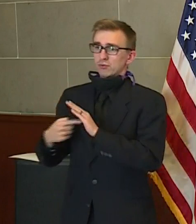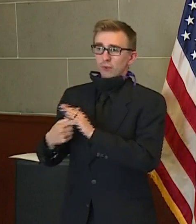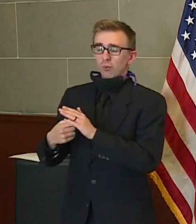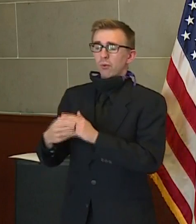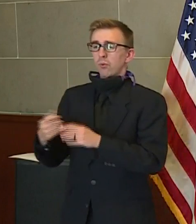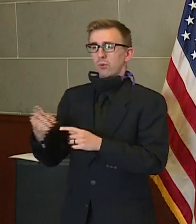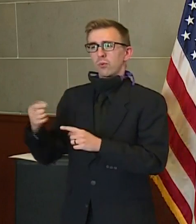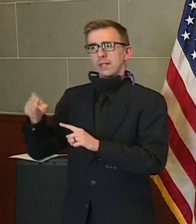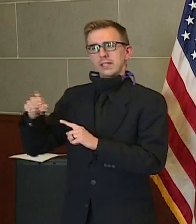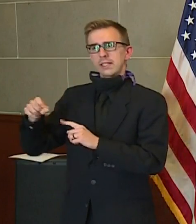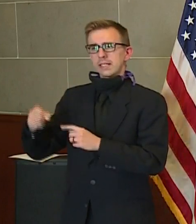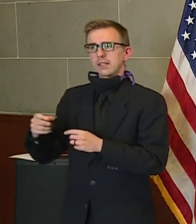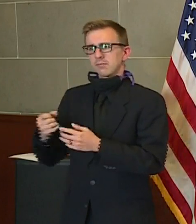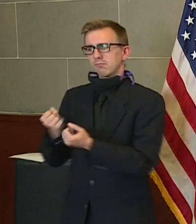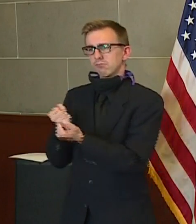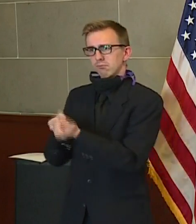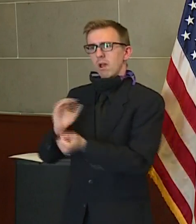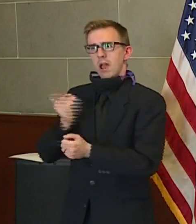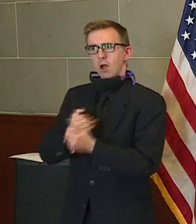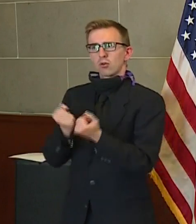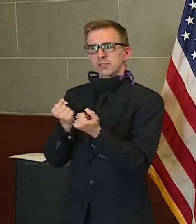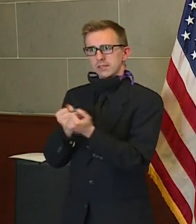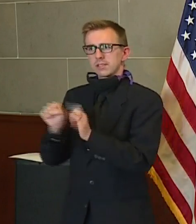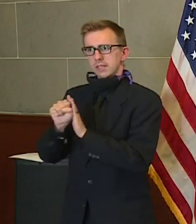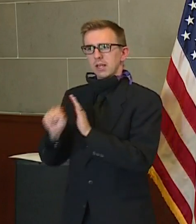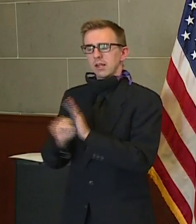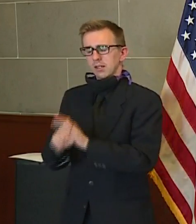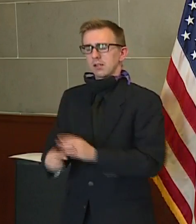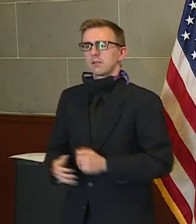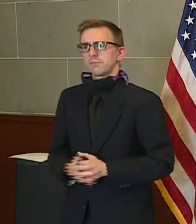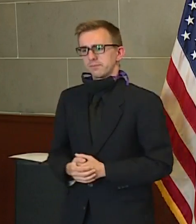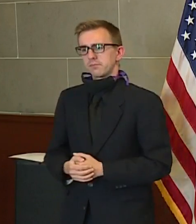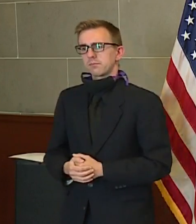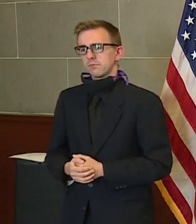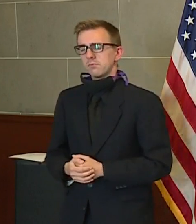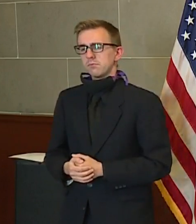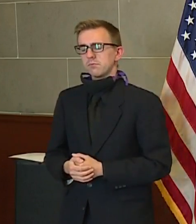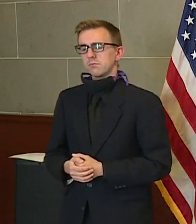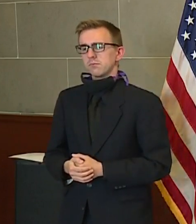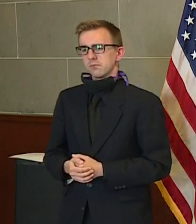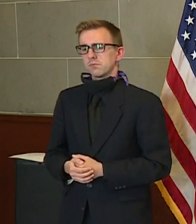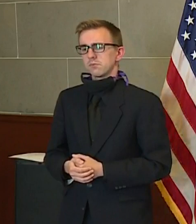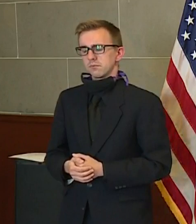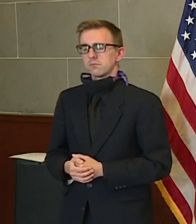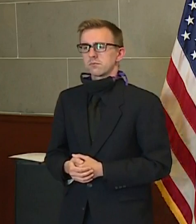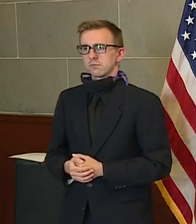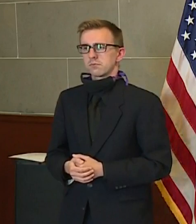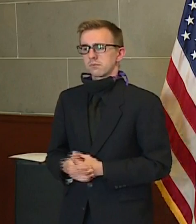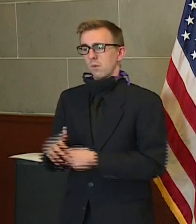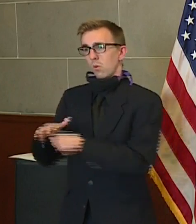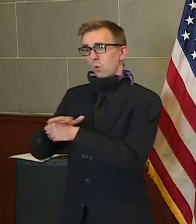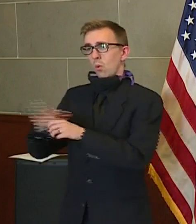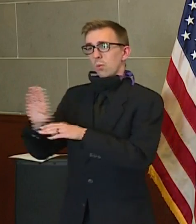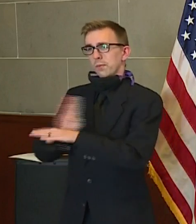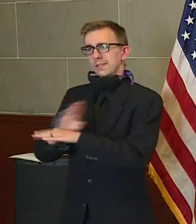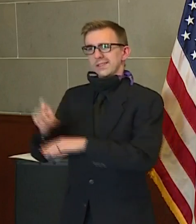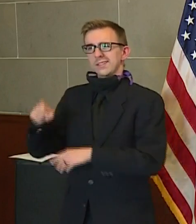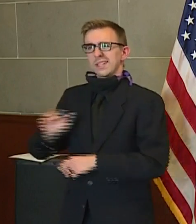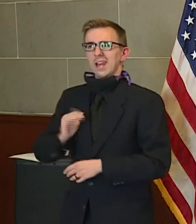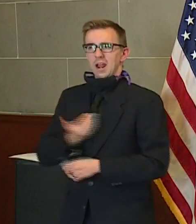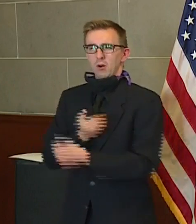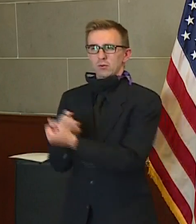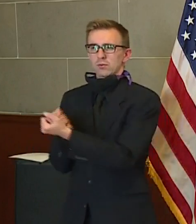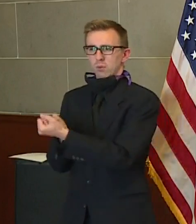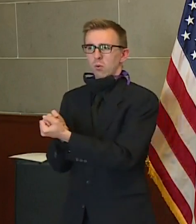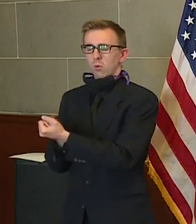state, now is the time that we need to make the special effort to make sure and do business with our local businesses across the state of Missouri.